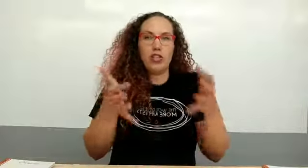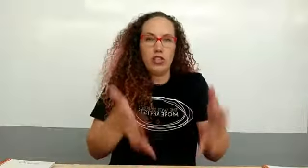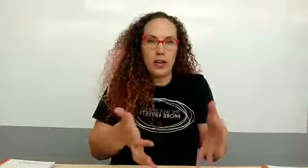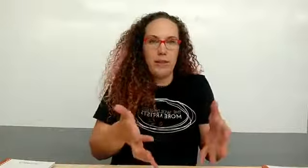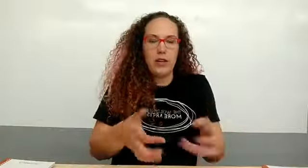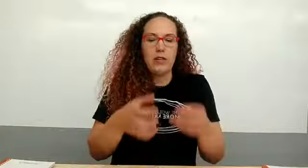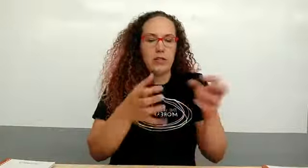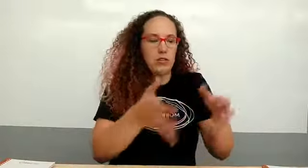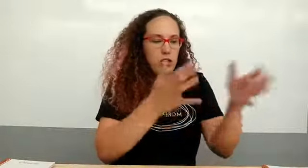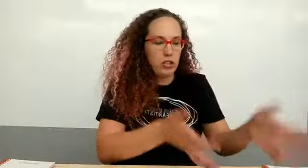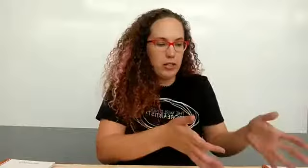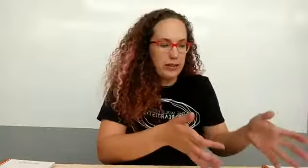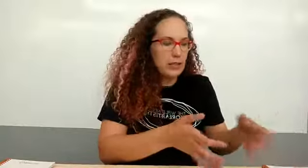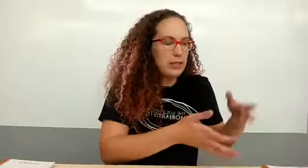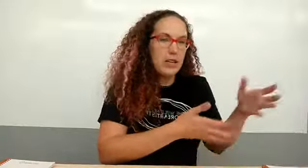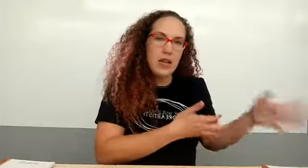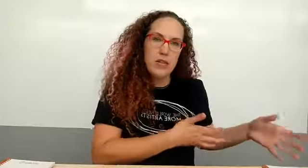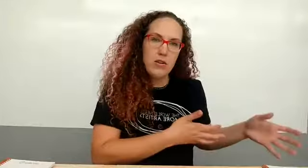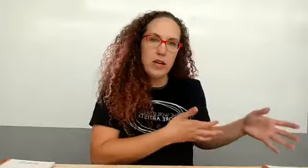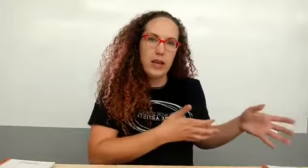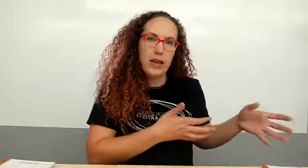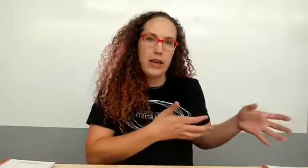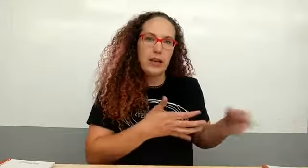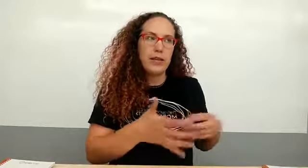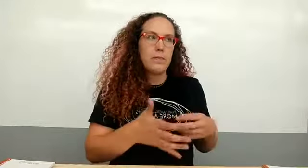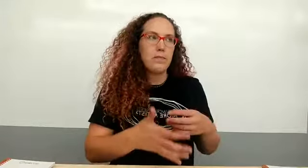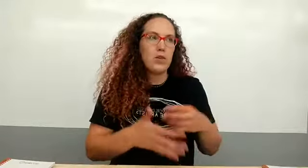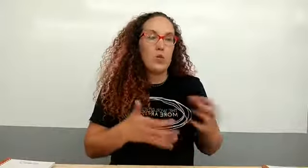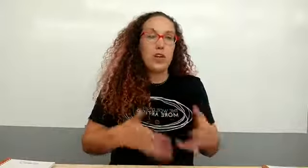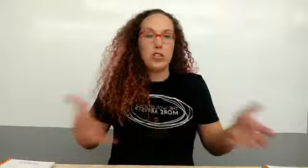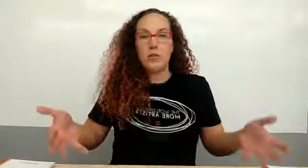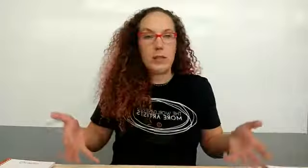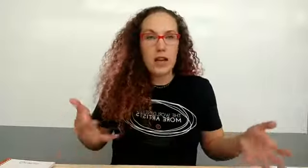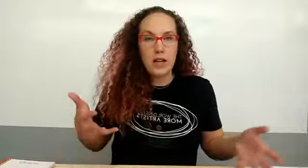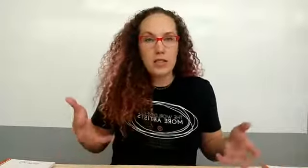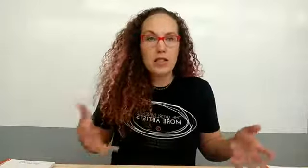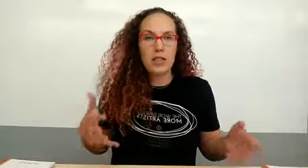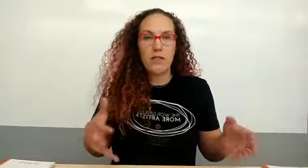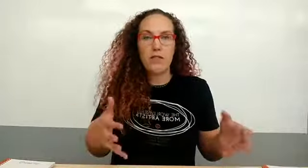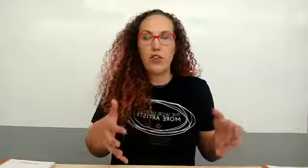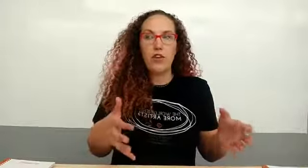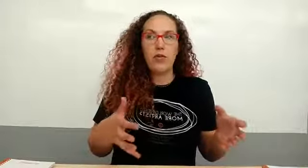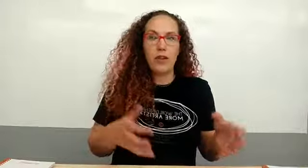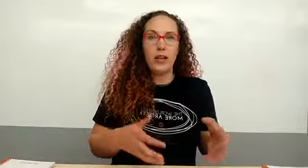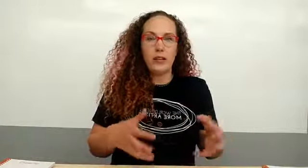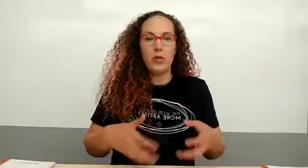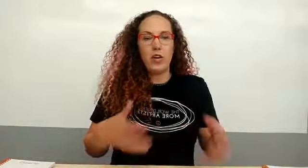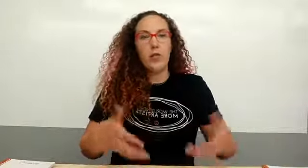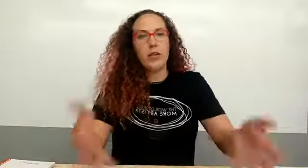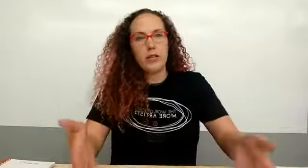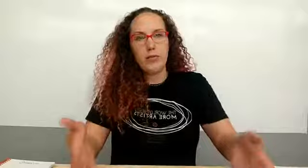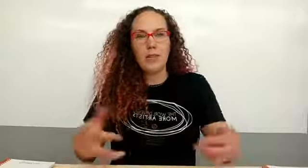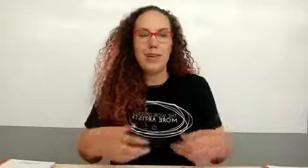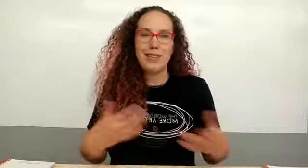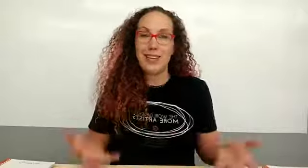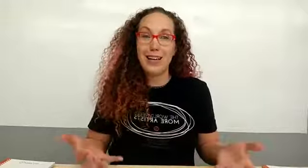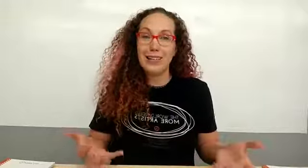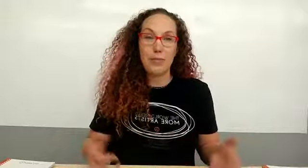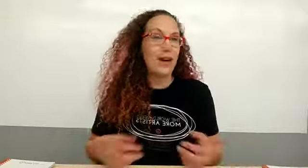your training videos you'll get your class lesson and then you'll get like what do you do with the box if you know like you want to do more stuff with it because you got these supplies